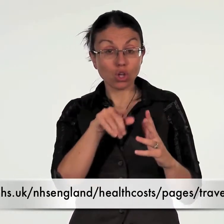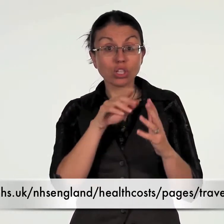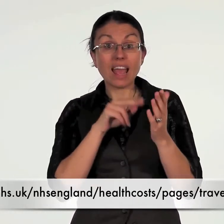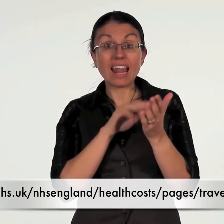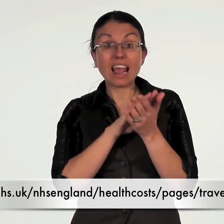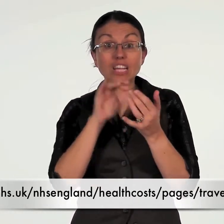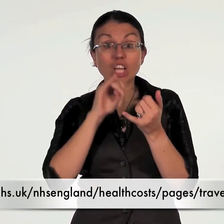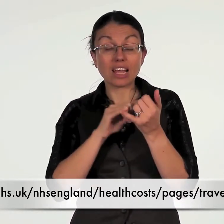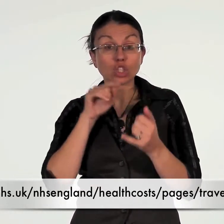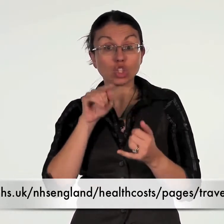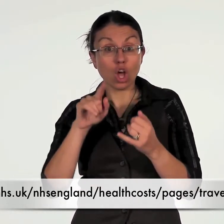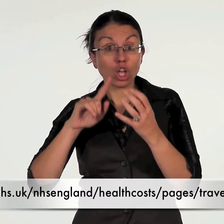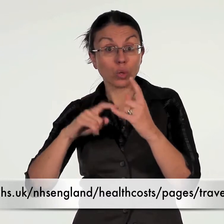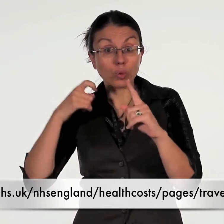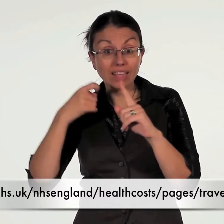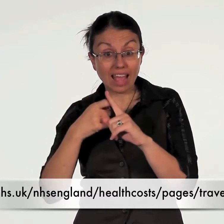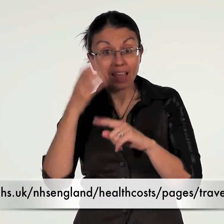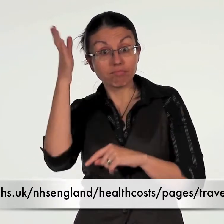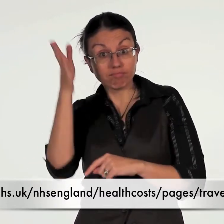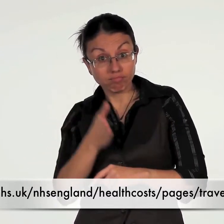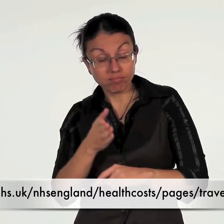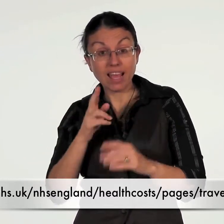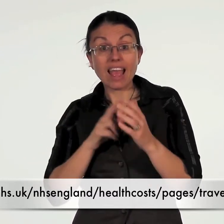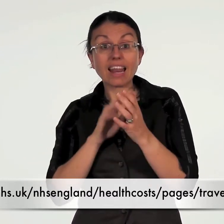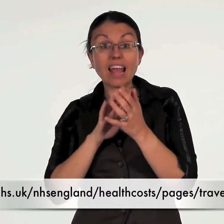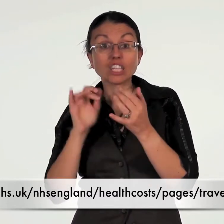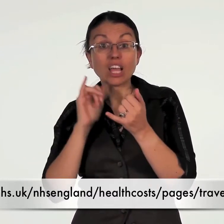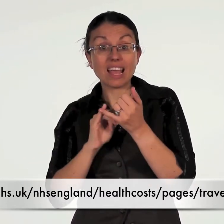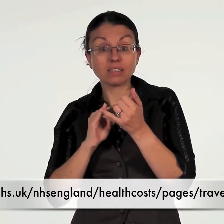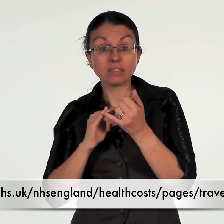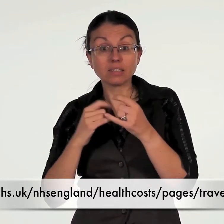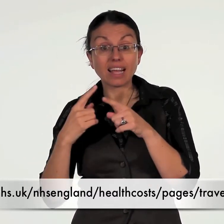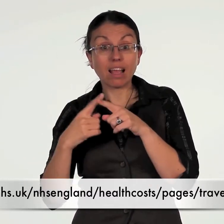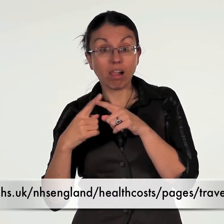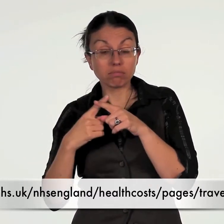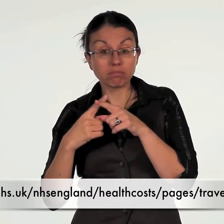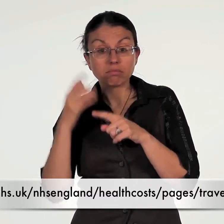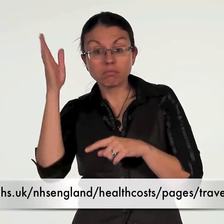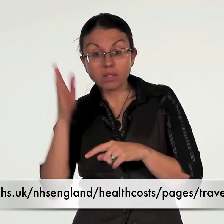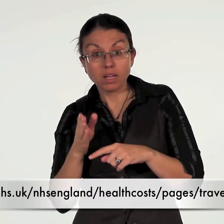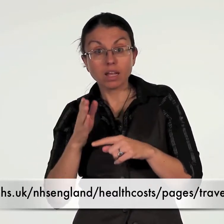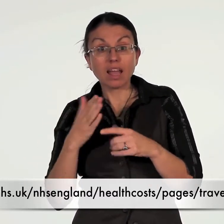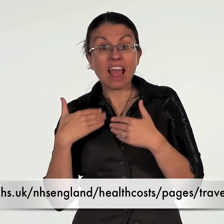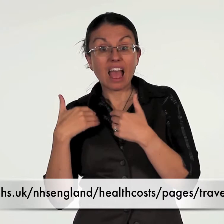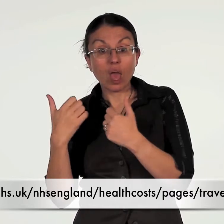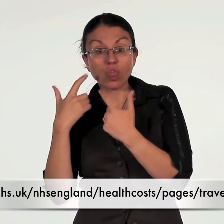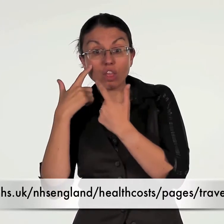www.nhs.uk forward slash NHS England forward